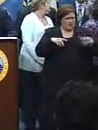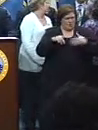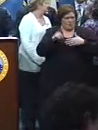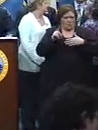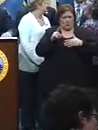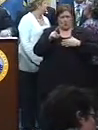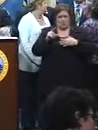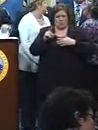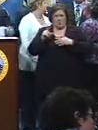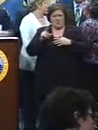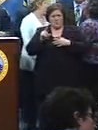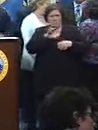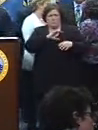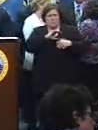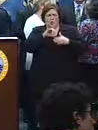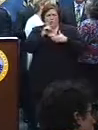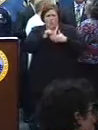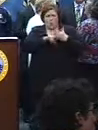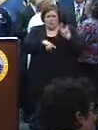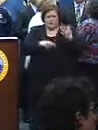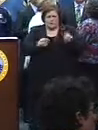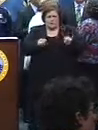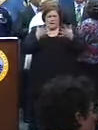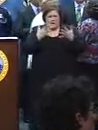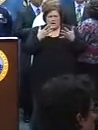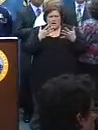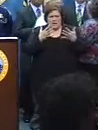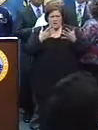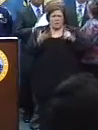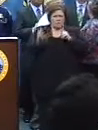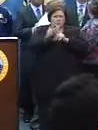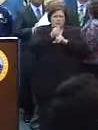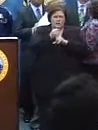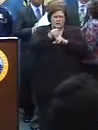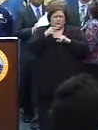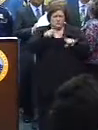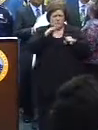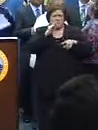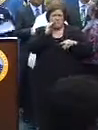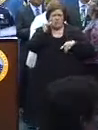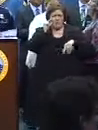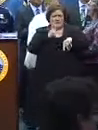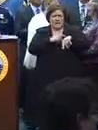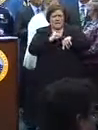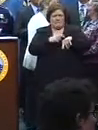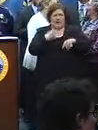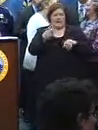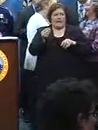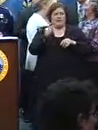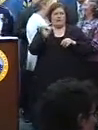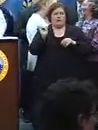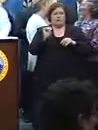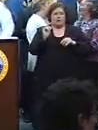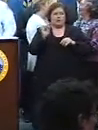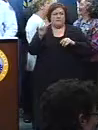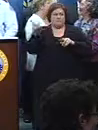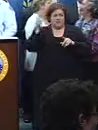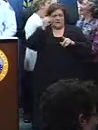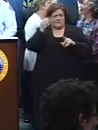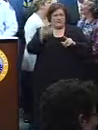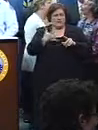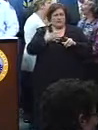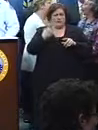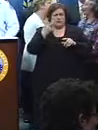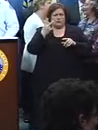What's total number of arrests during the carnival season? And also, if you could update us on the key